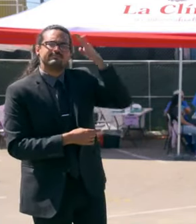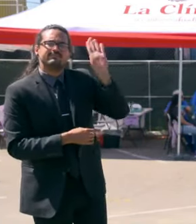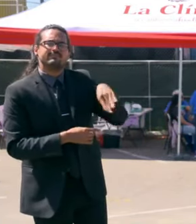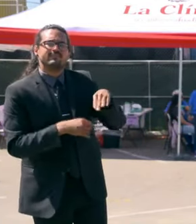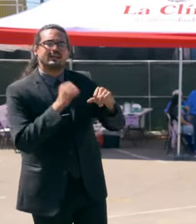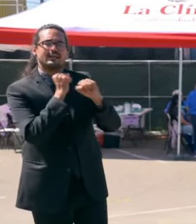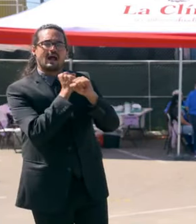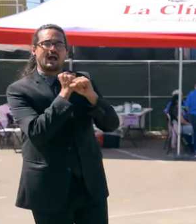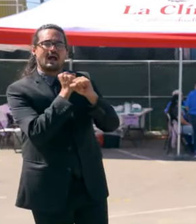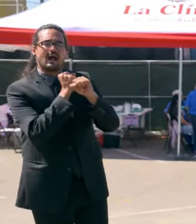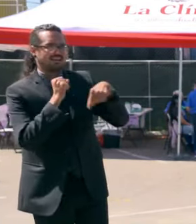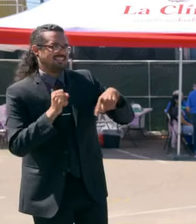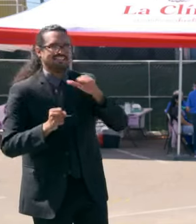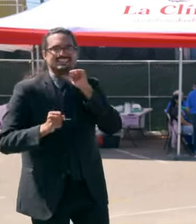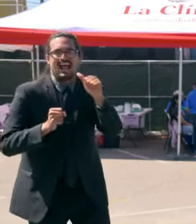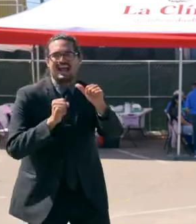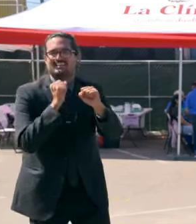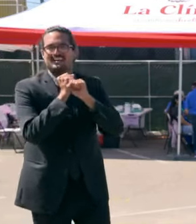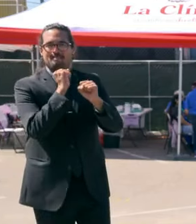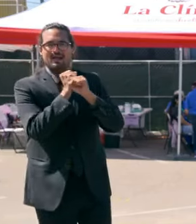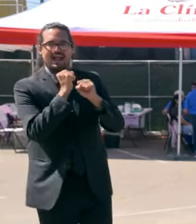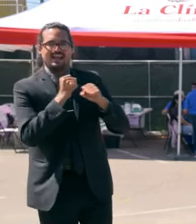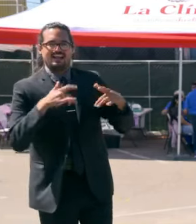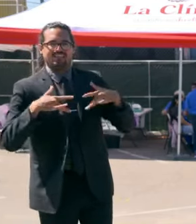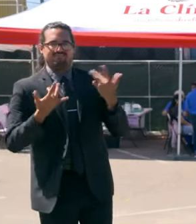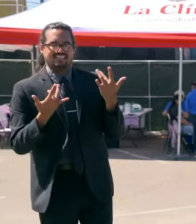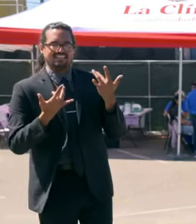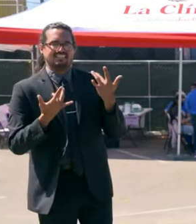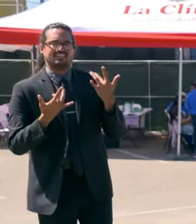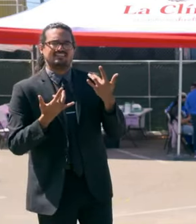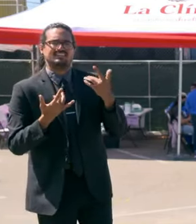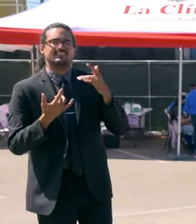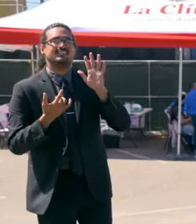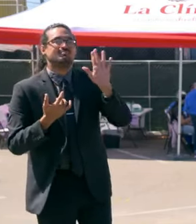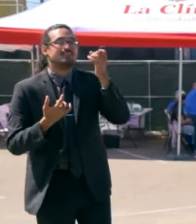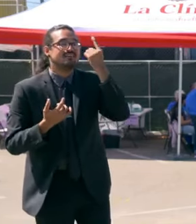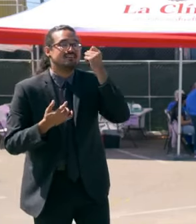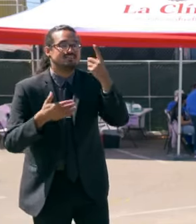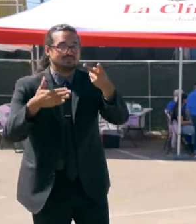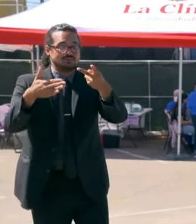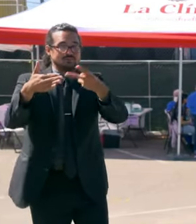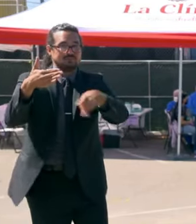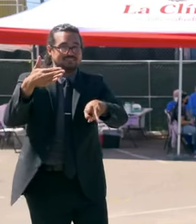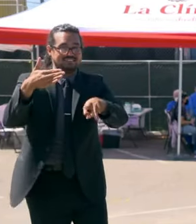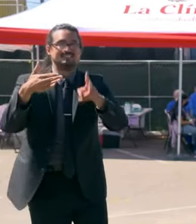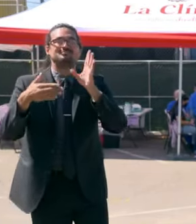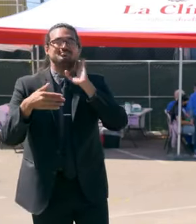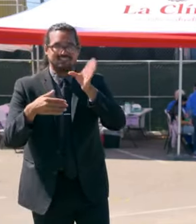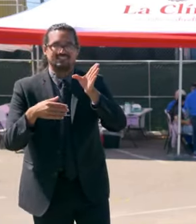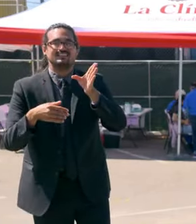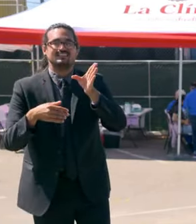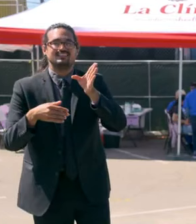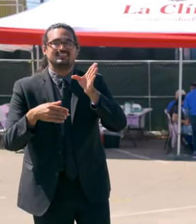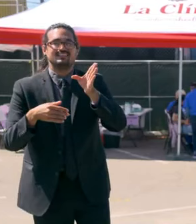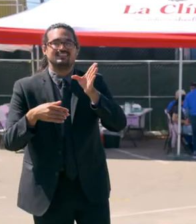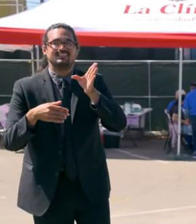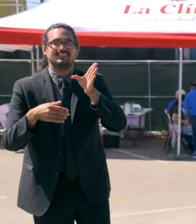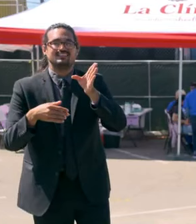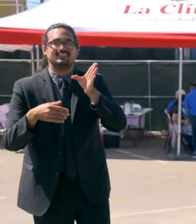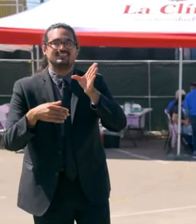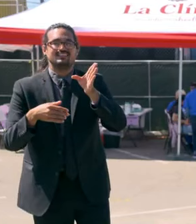And from today, I think it's the deadline. People are voting already. I wanted to get a...